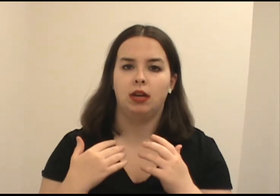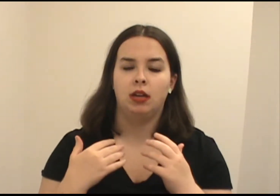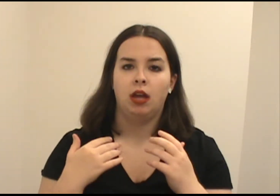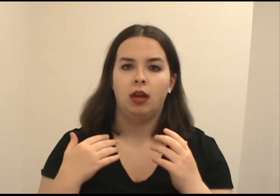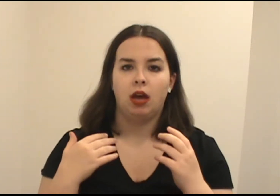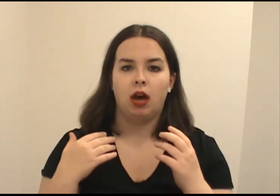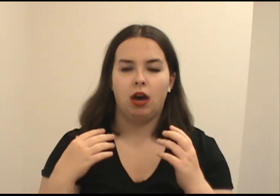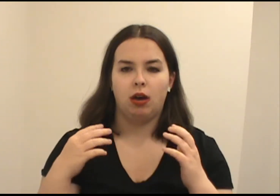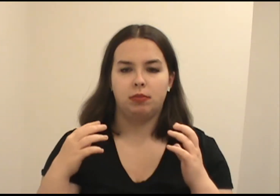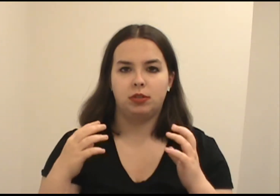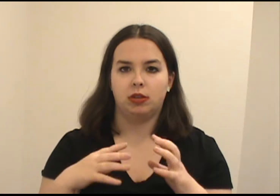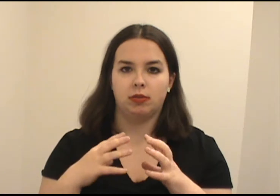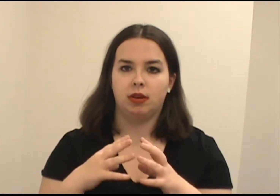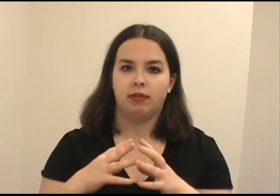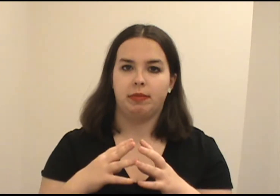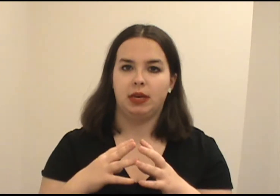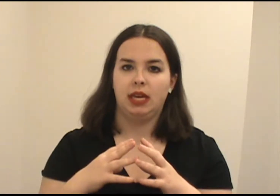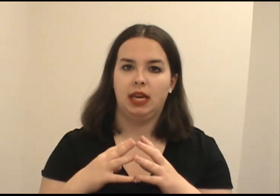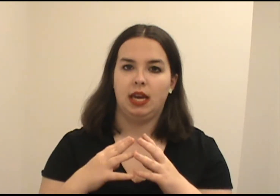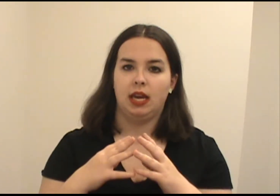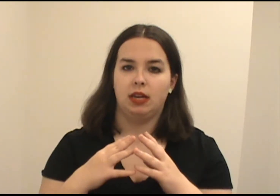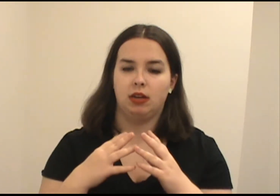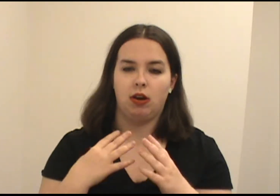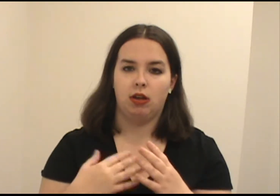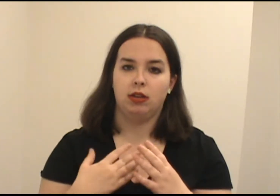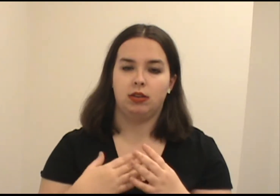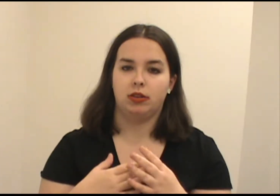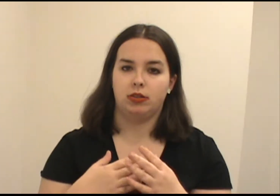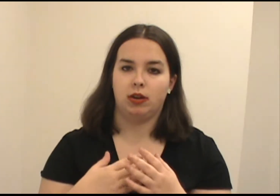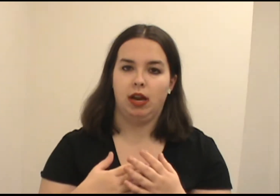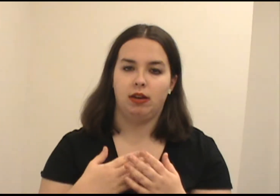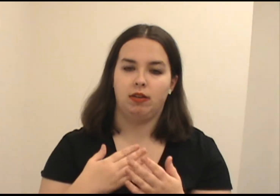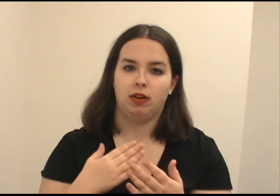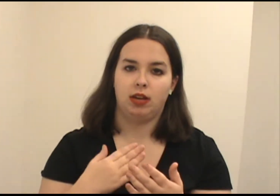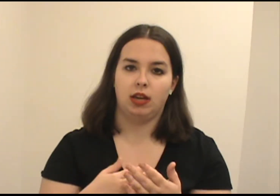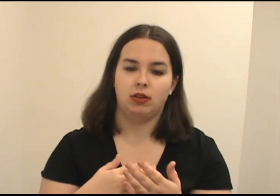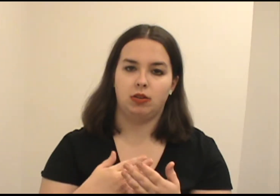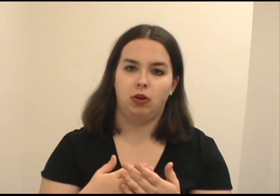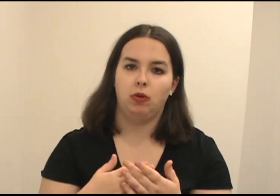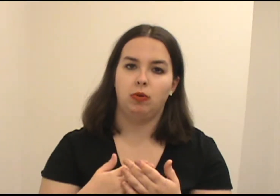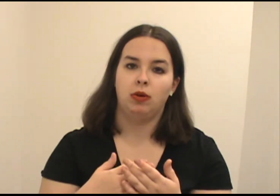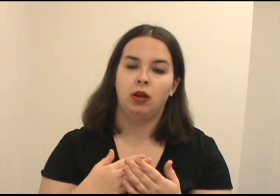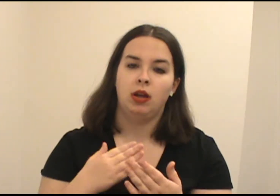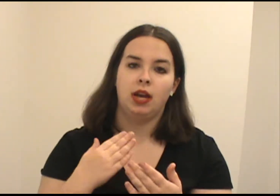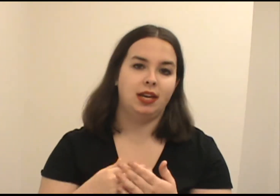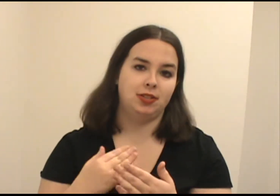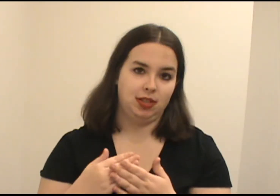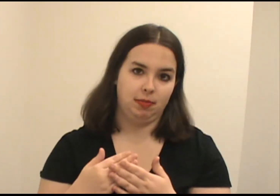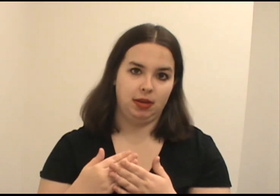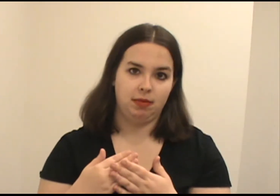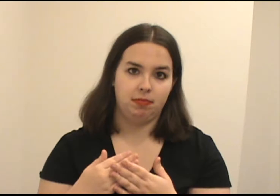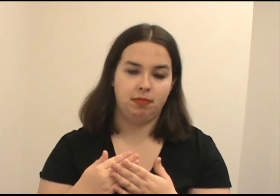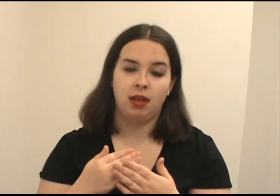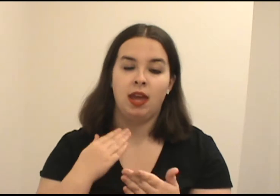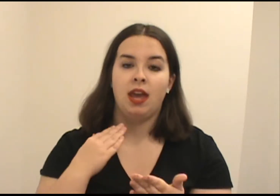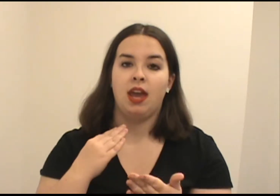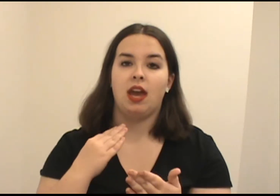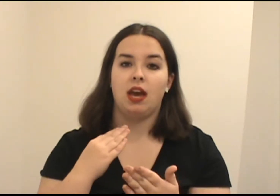Children of Liberty and all to try and get to Agent Liberty. And